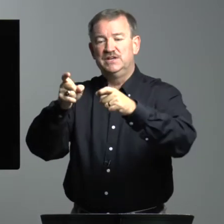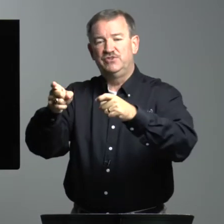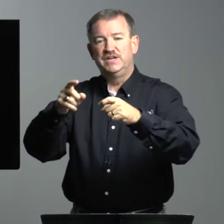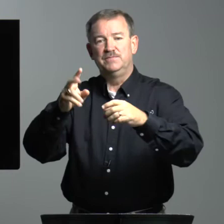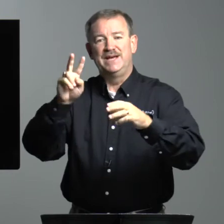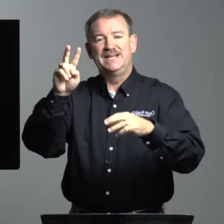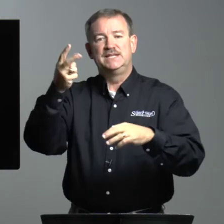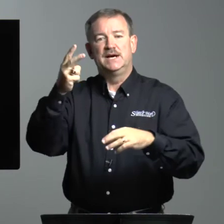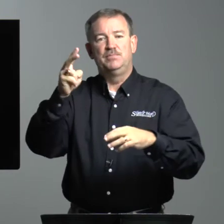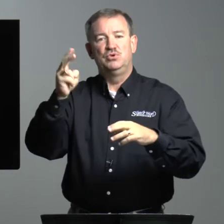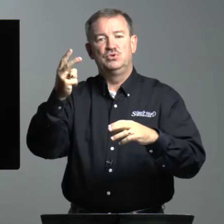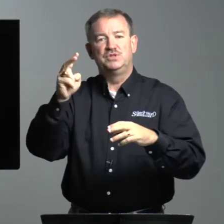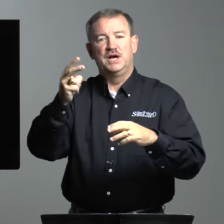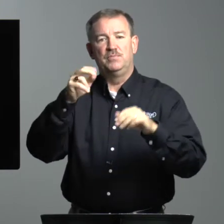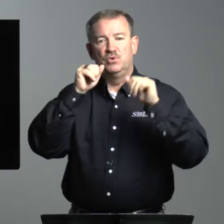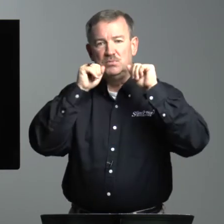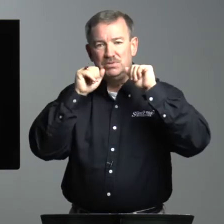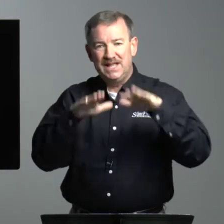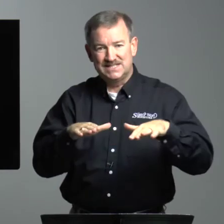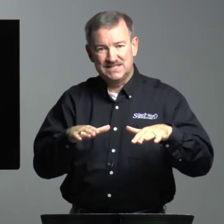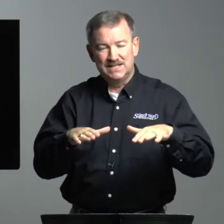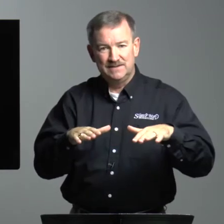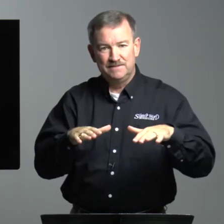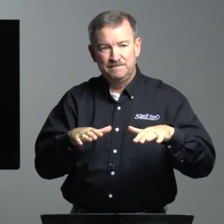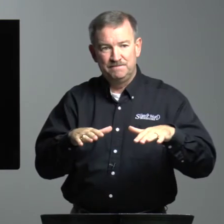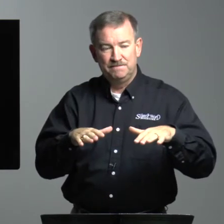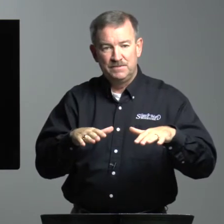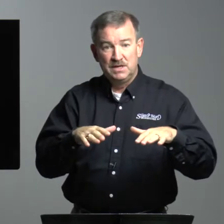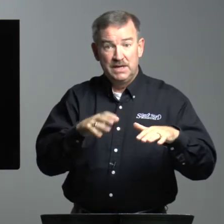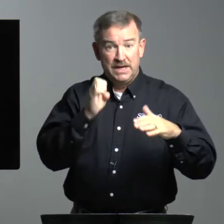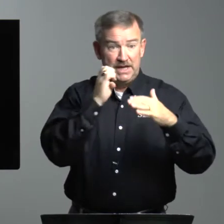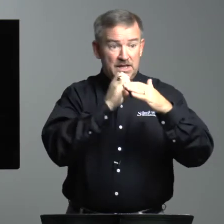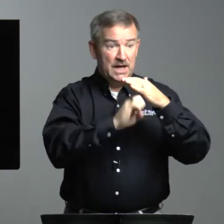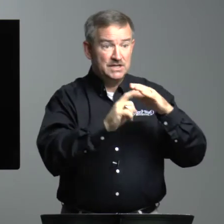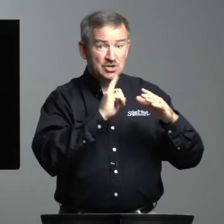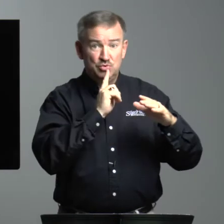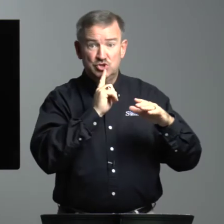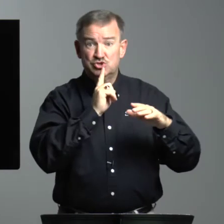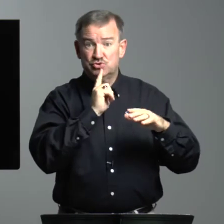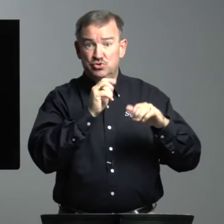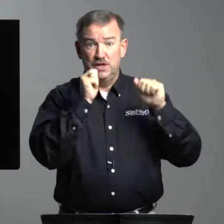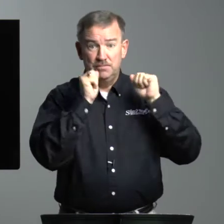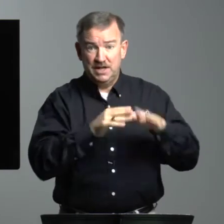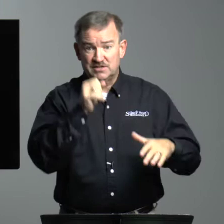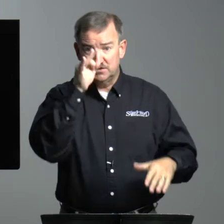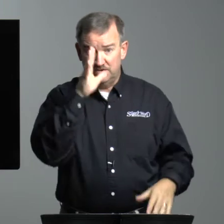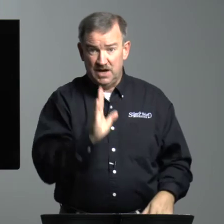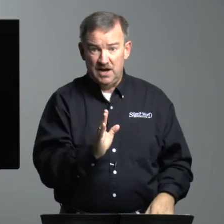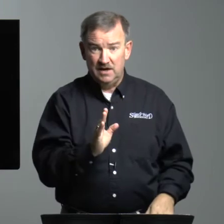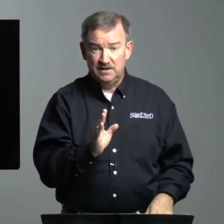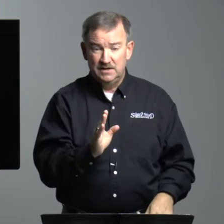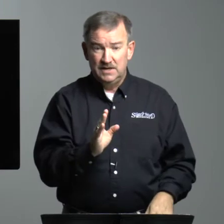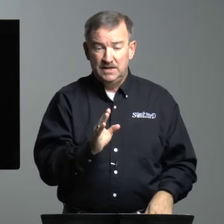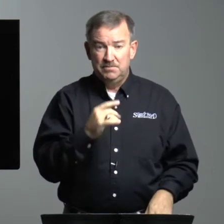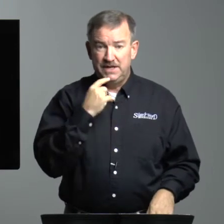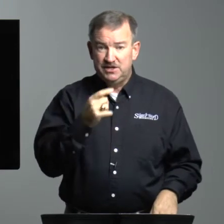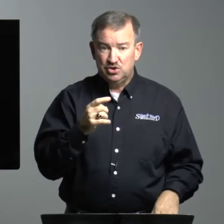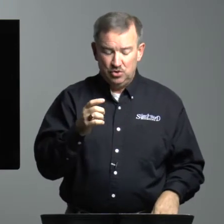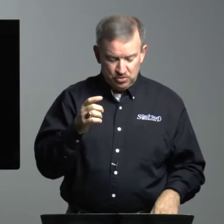give him a double, double blessing. Elijah was truly blessed of God. But he told